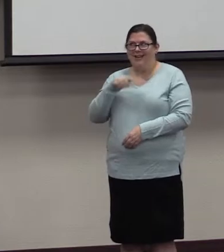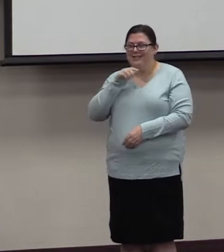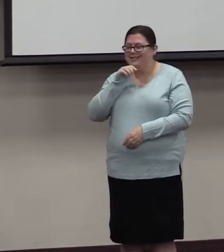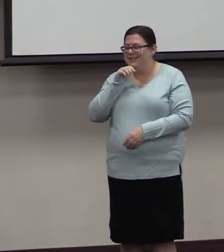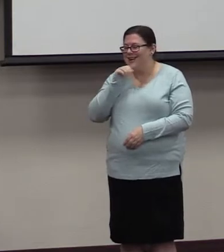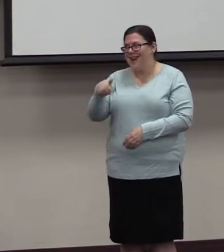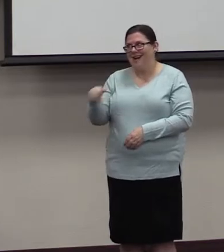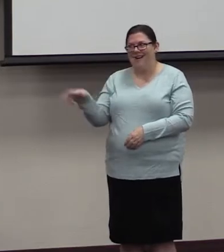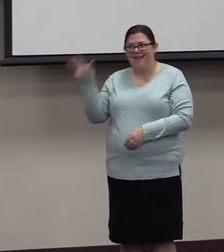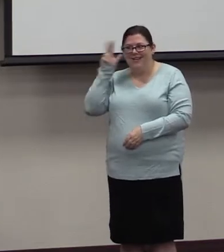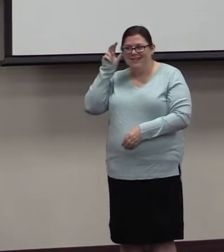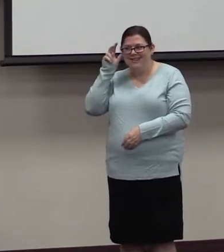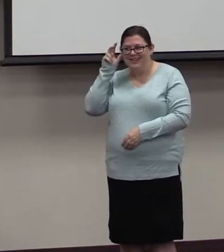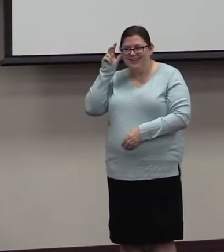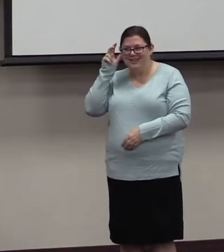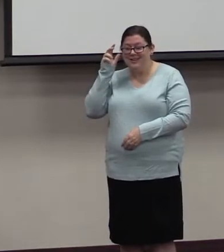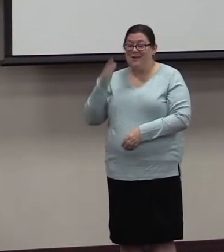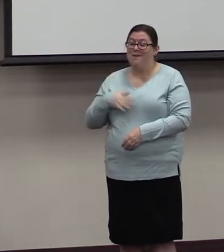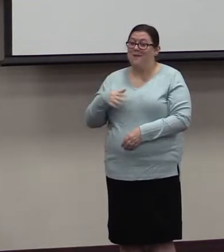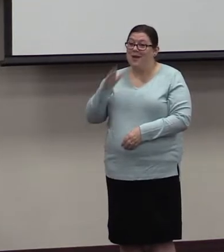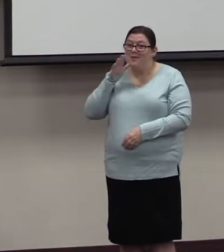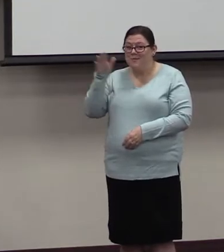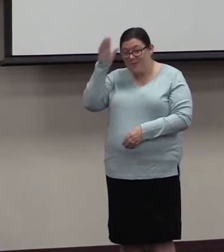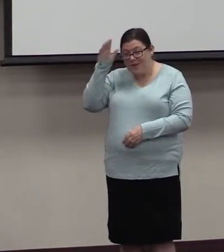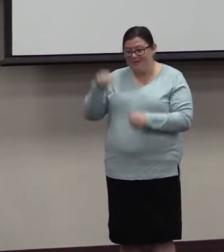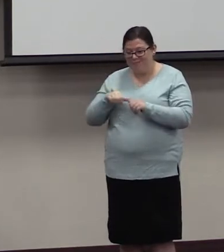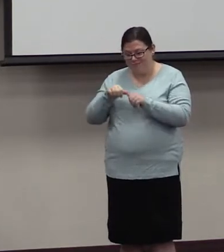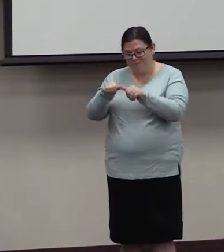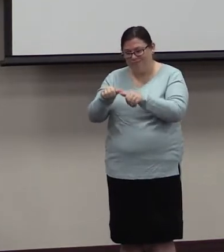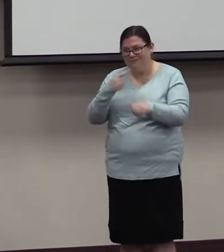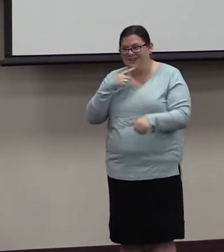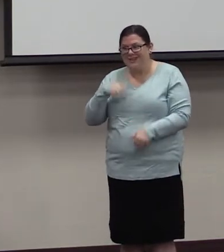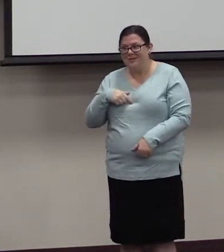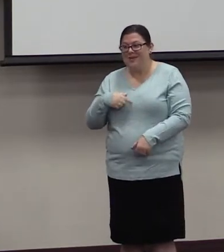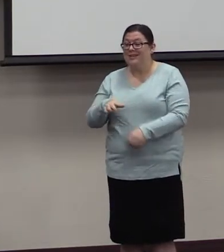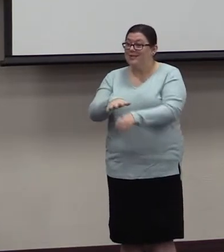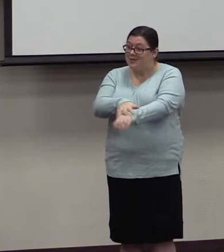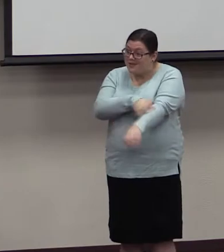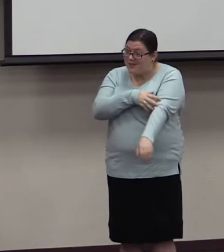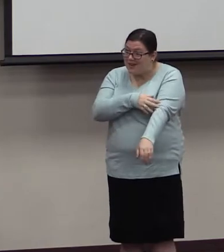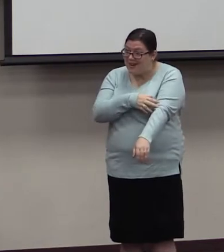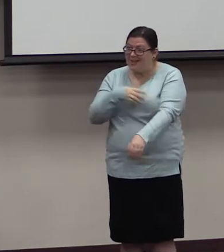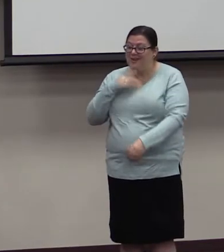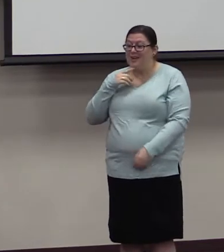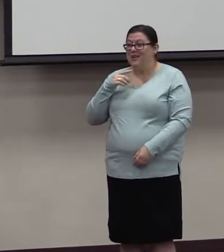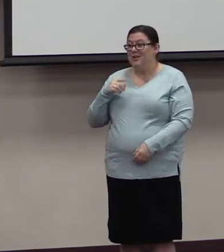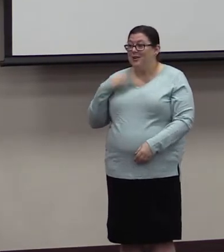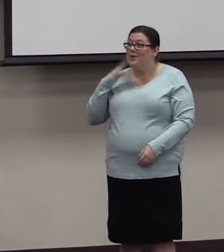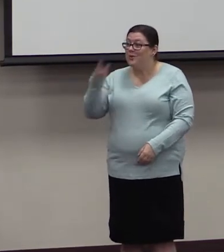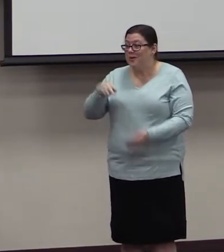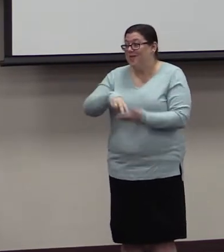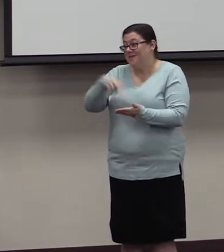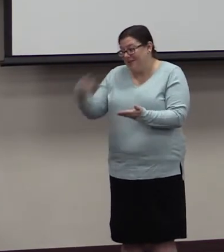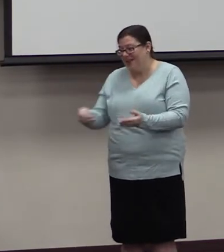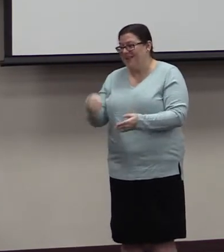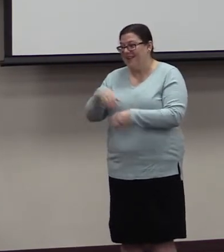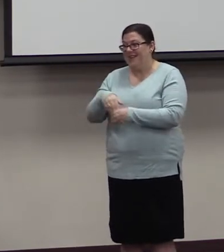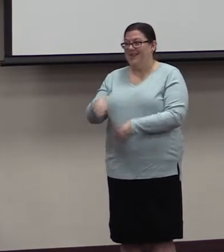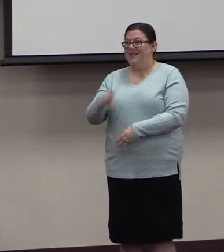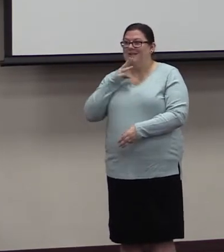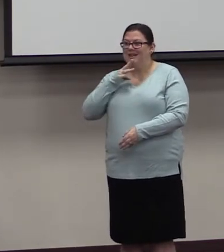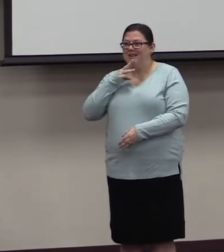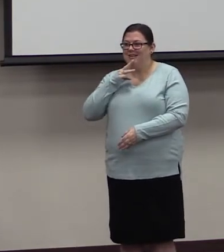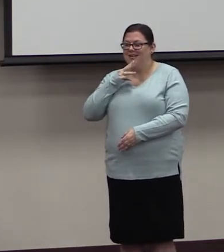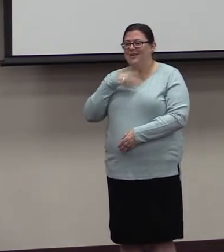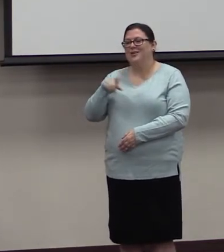Stop. You're going to fall in, but I just kept on going. I didn't listen, and as you could probably tell where this is